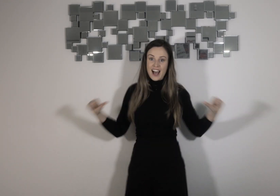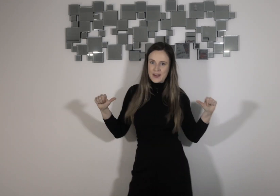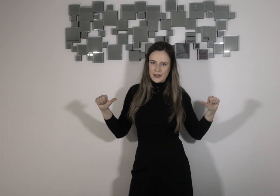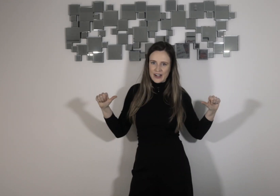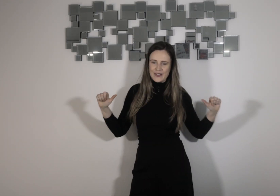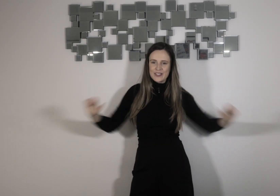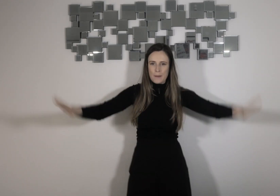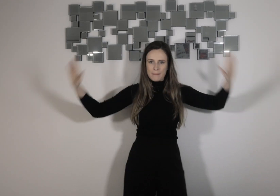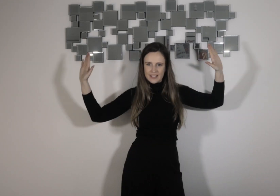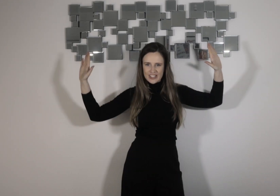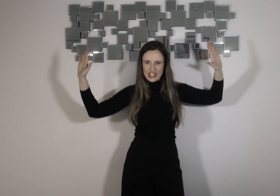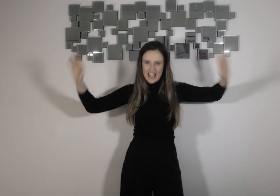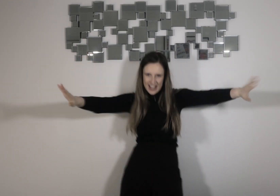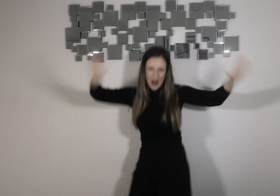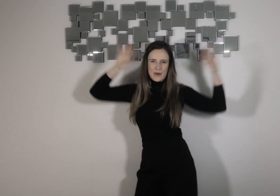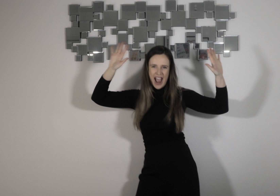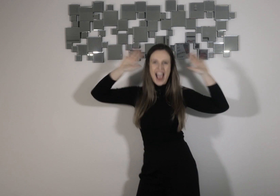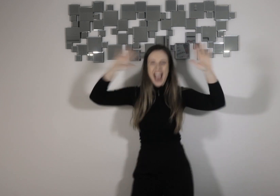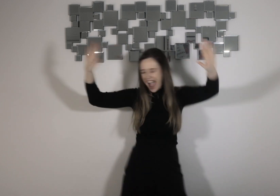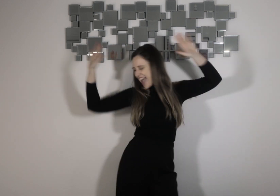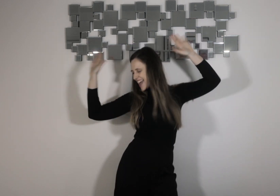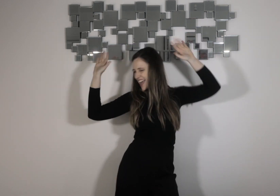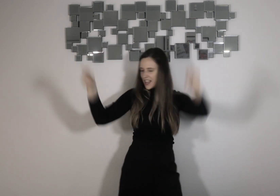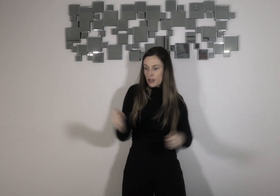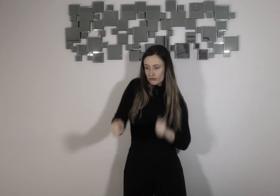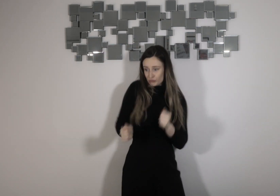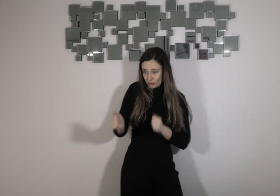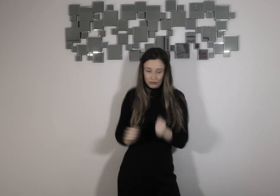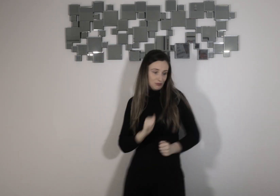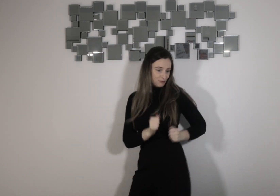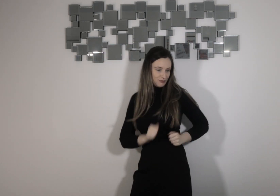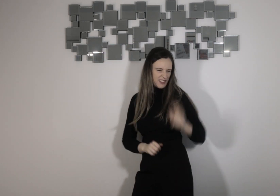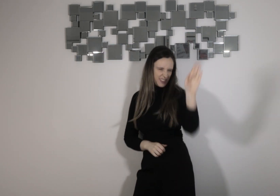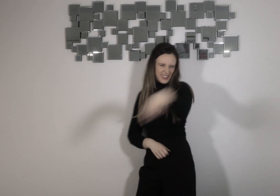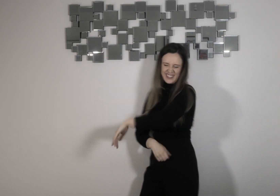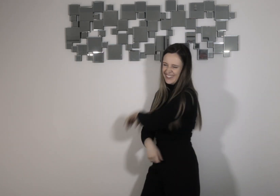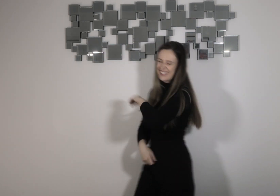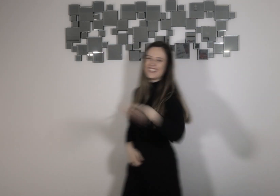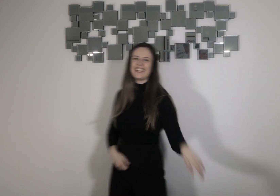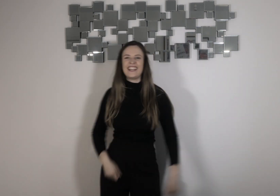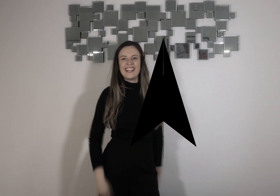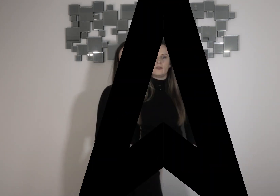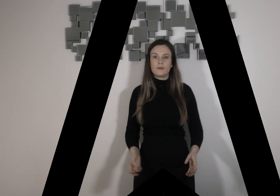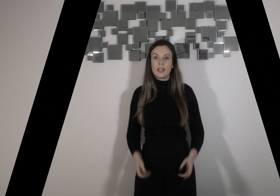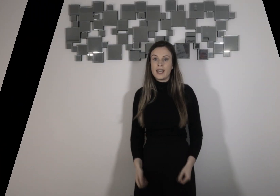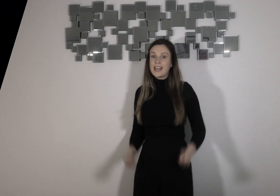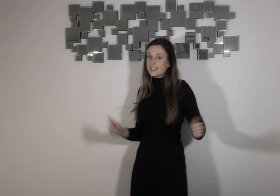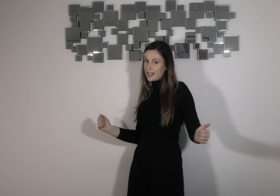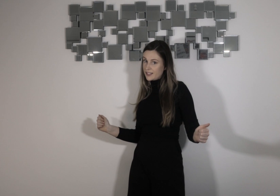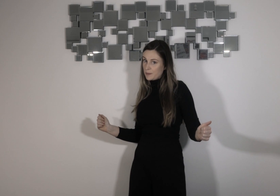I'm your host, Ms. G. I love you. I love you, Ms. G. Today's